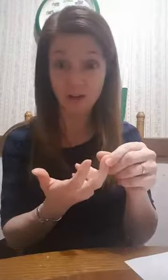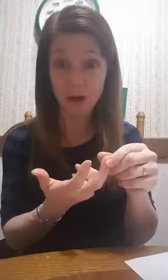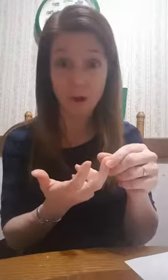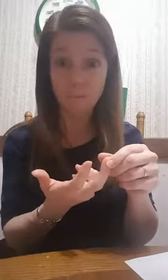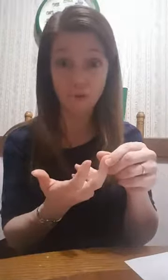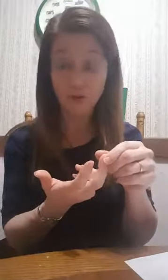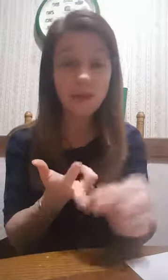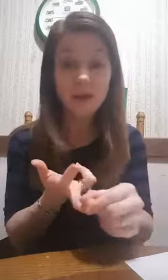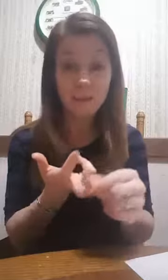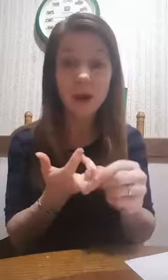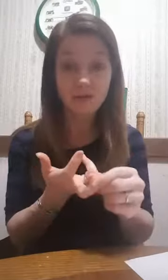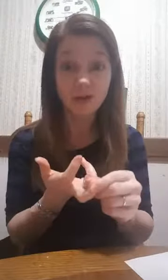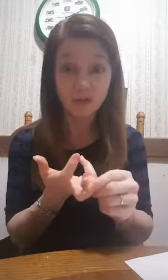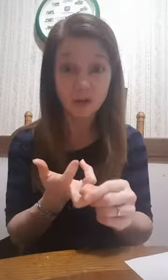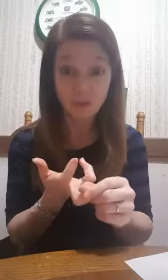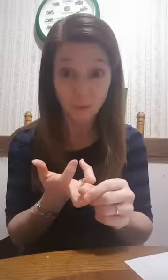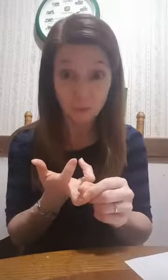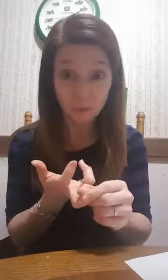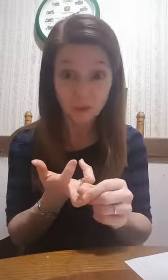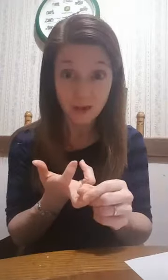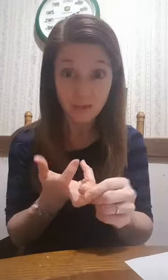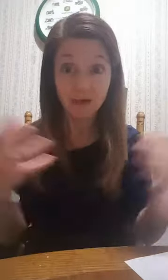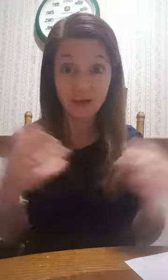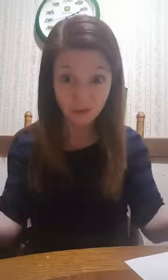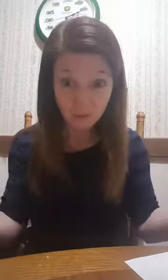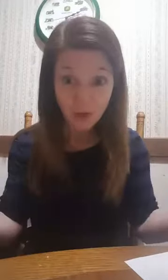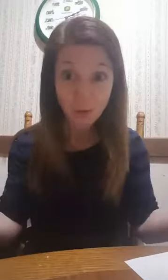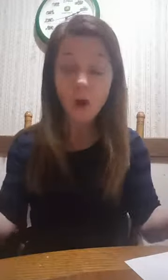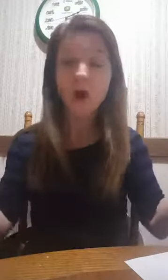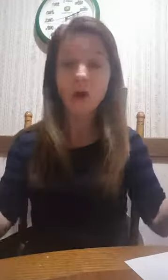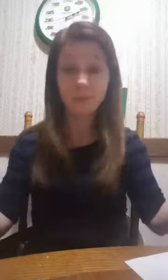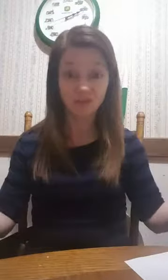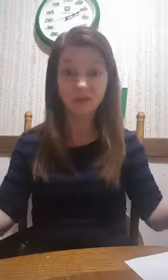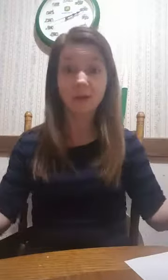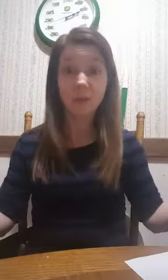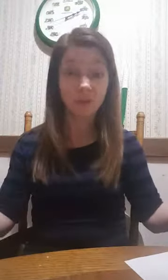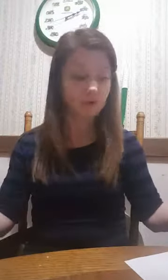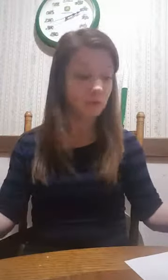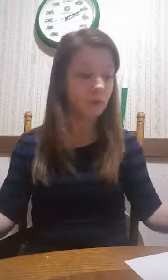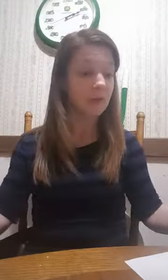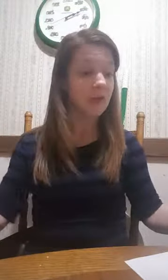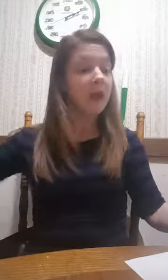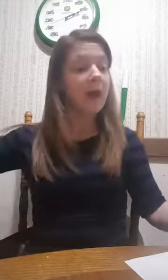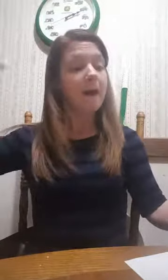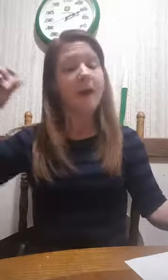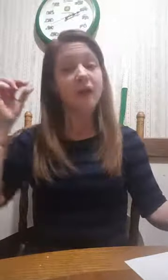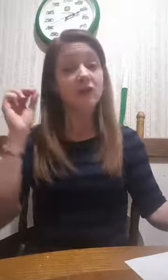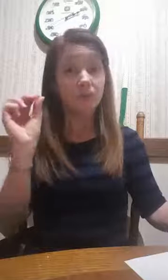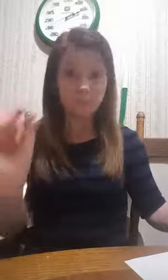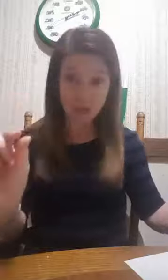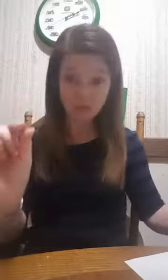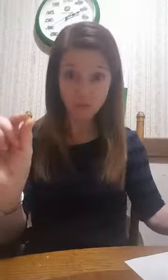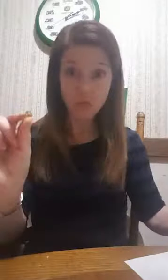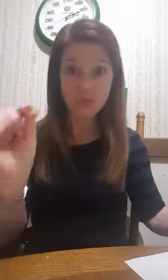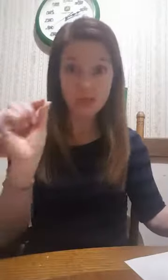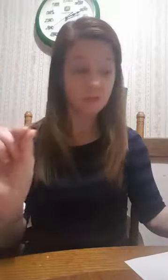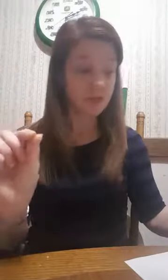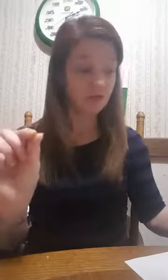crazy amount of electronics in their rooms. They have a stereo. I mean, just think about what's in your room. Your bedroom is meant